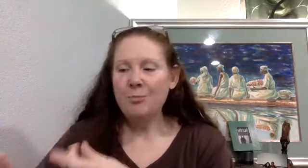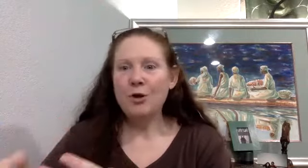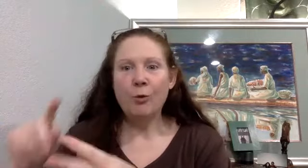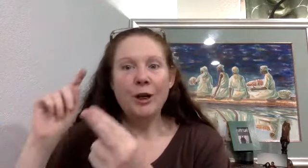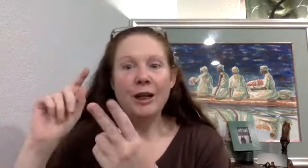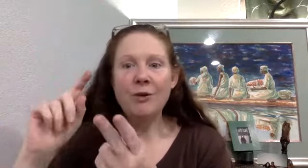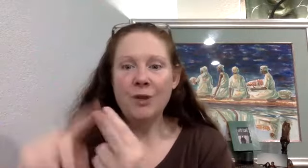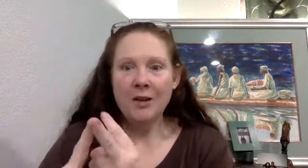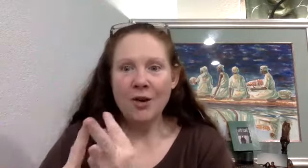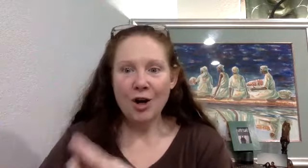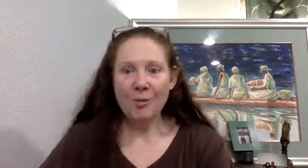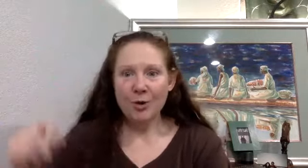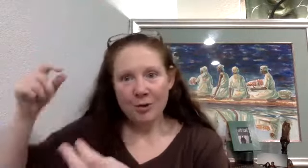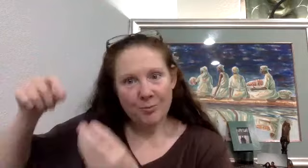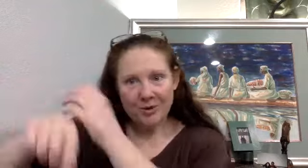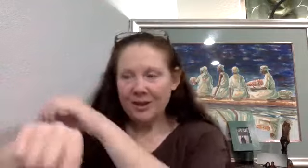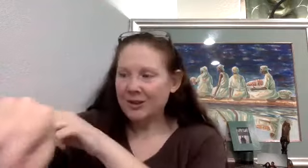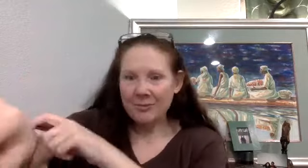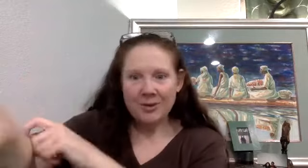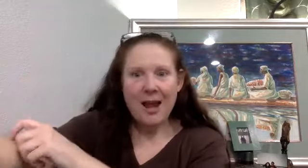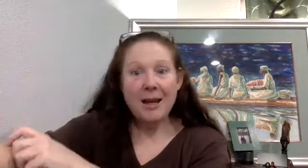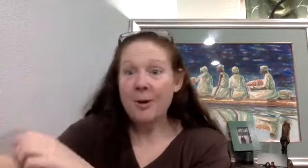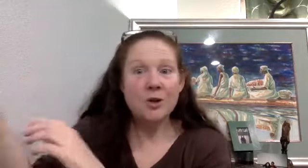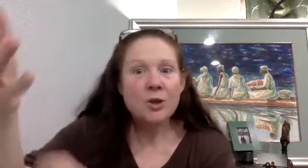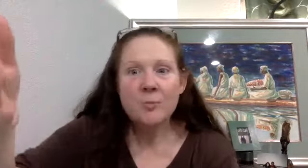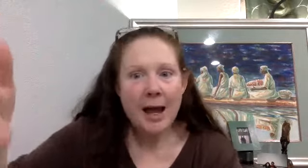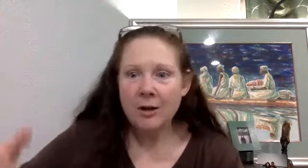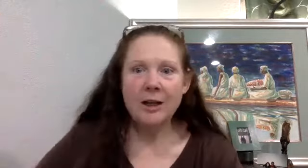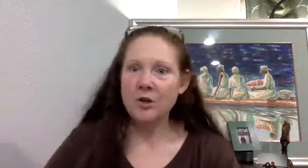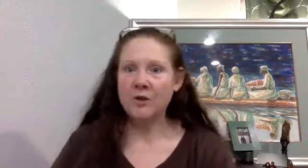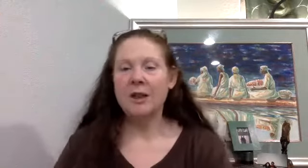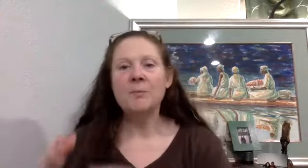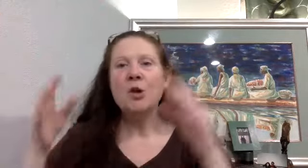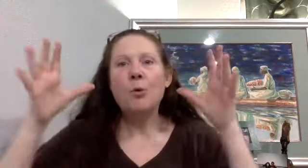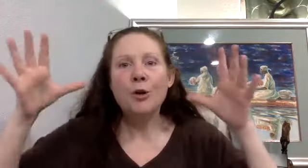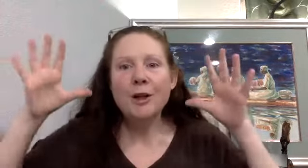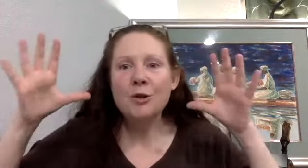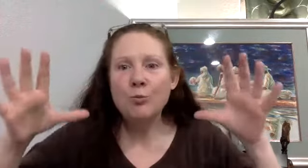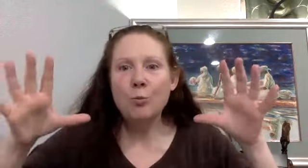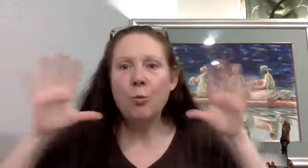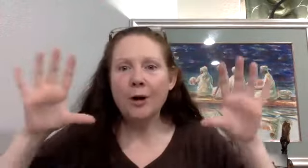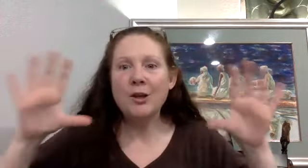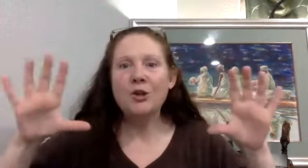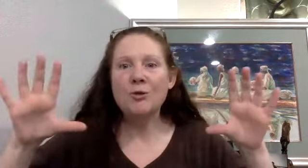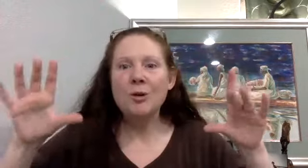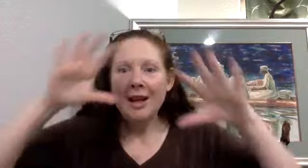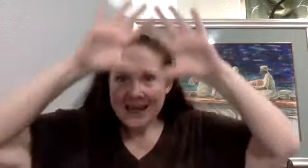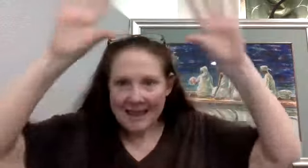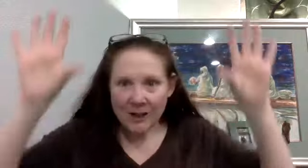move. We're going to give you these herbs. We're going to stick some acupuncture, which is bioelectricity. We're going to work at you in these